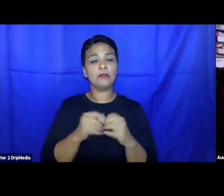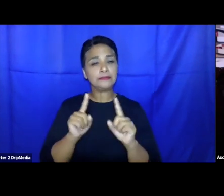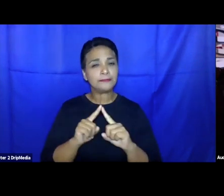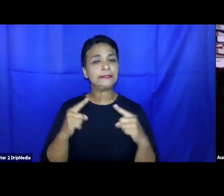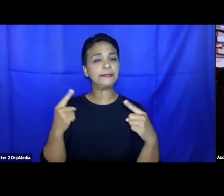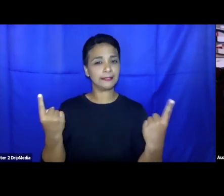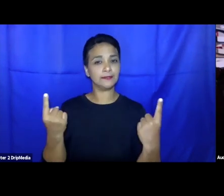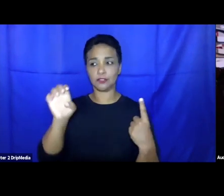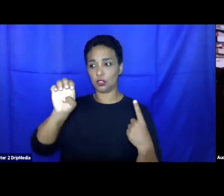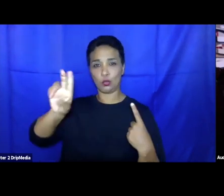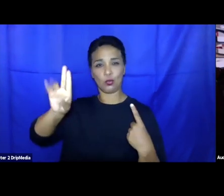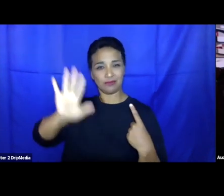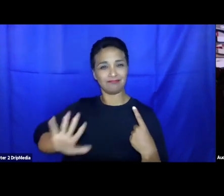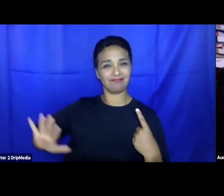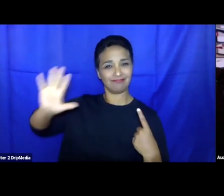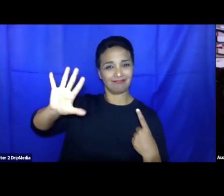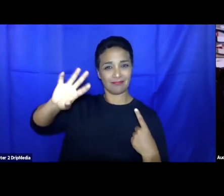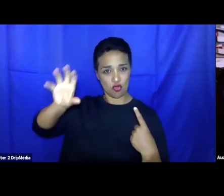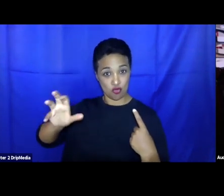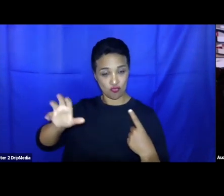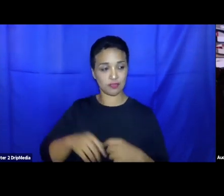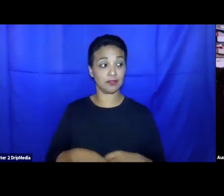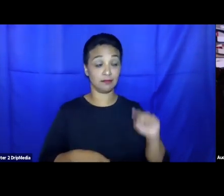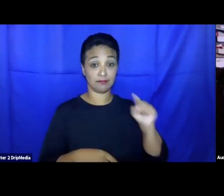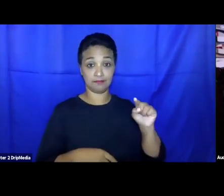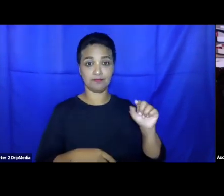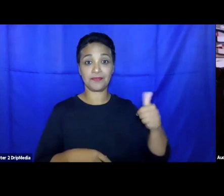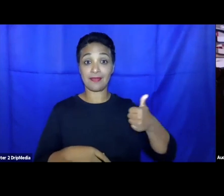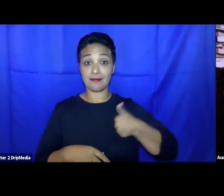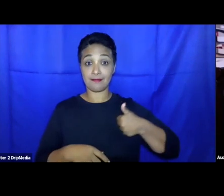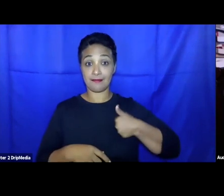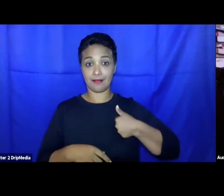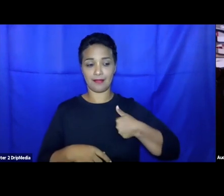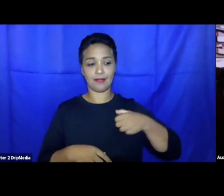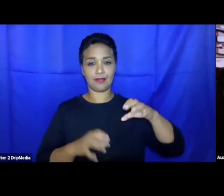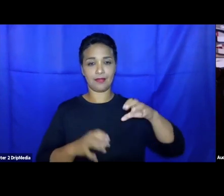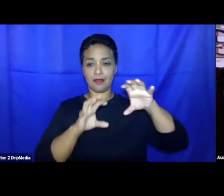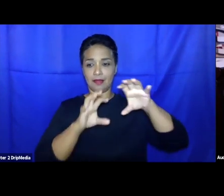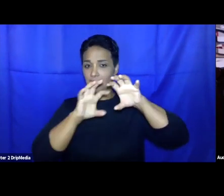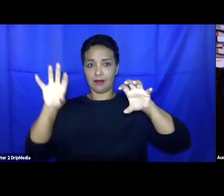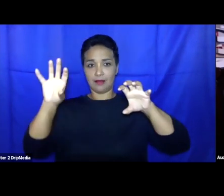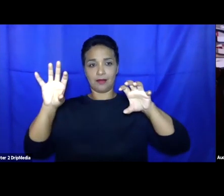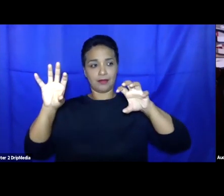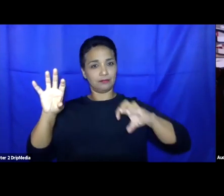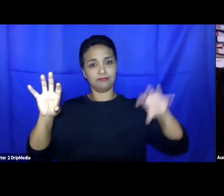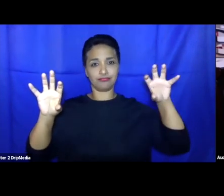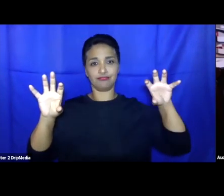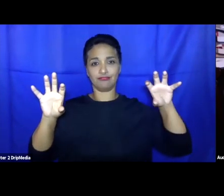First, Canada is geographically isolated from those countries that are understood to be refugee producers, so to speak,